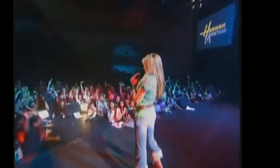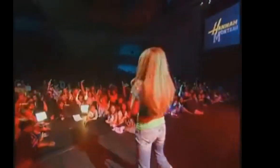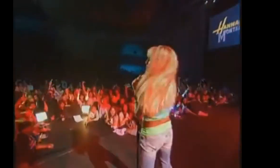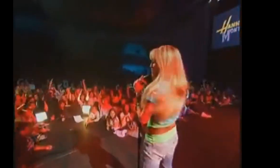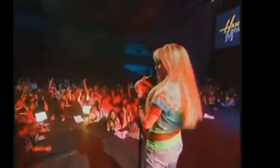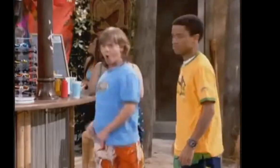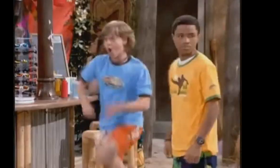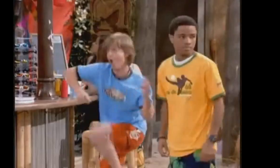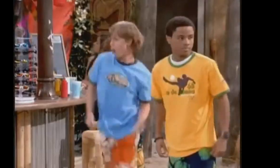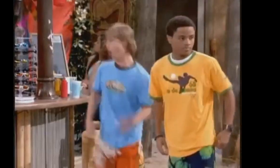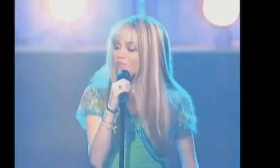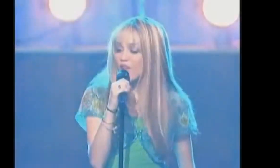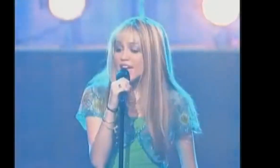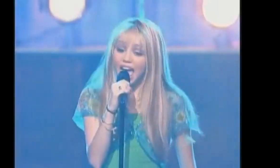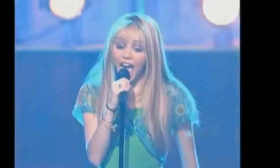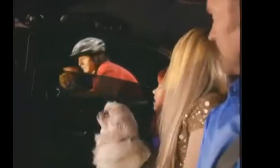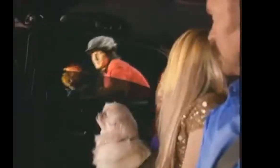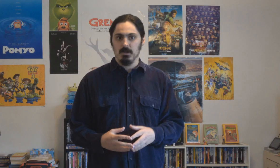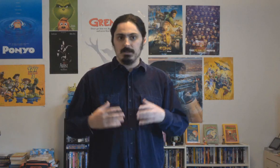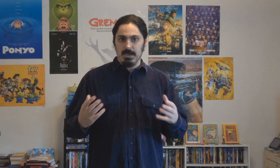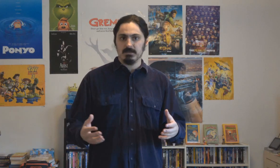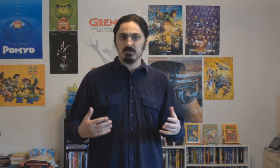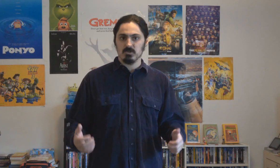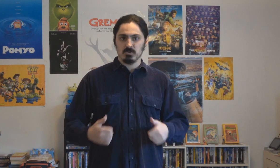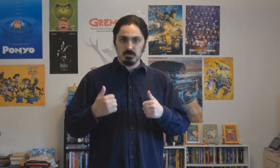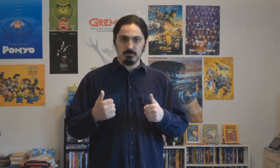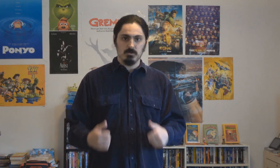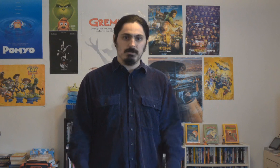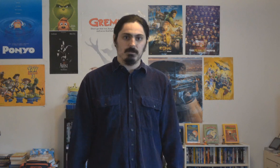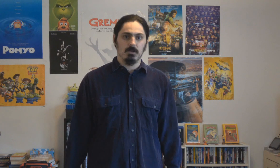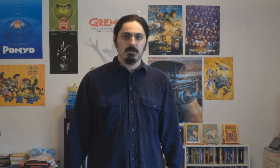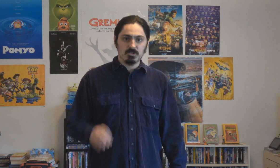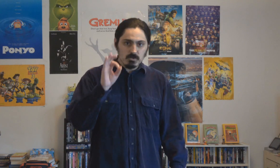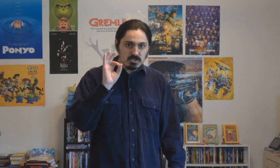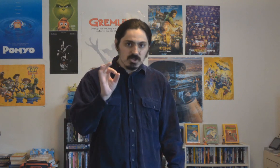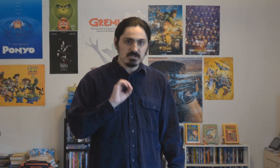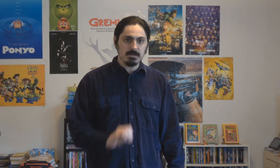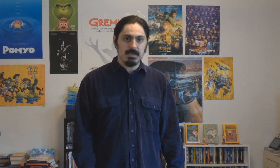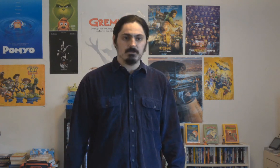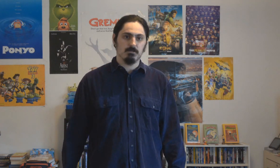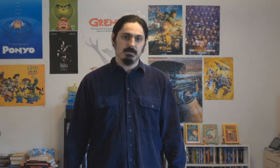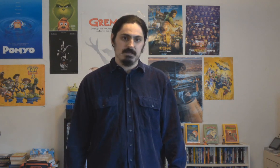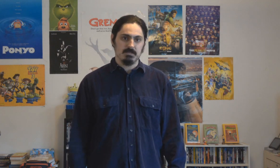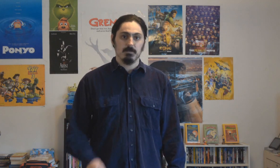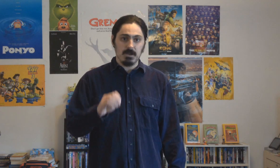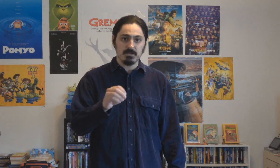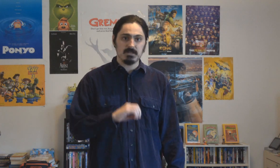funny, and it features the standard children's sitcom humor. The acting is also turned up to 11. The show is just not catered to my taste, but I understand